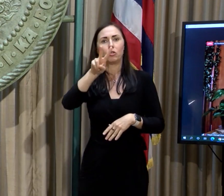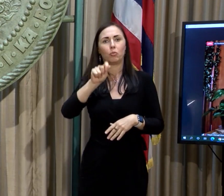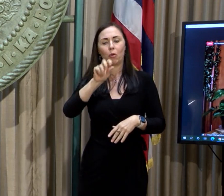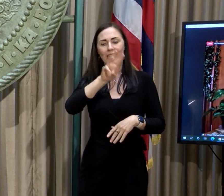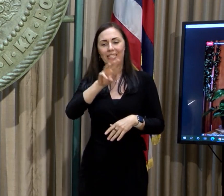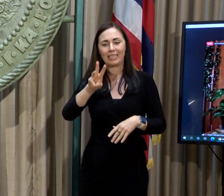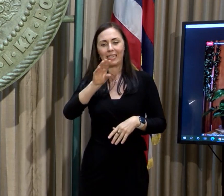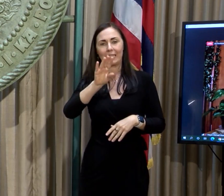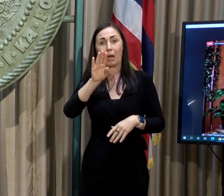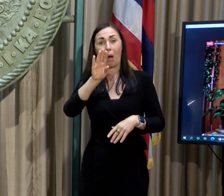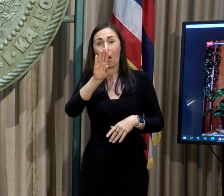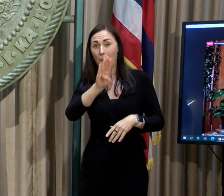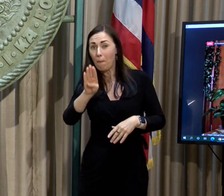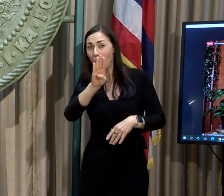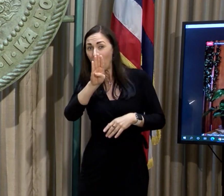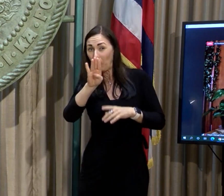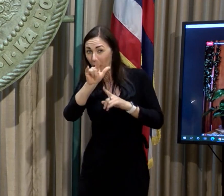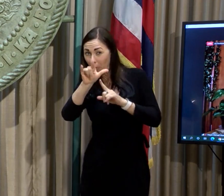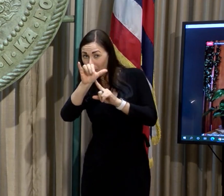3%.